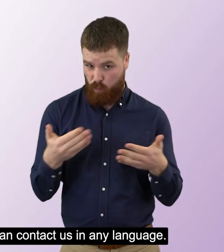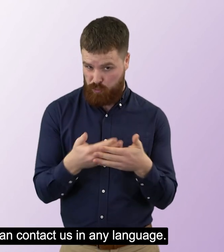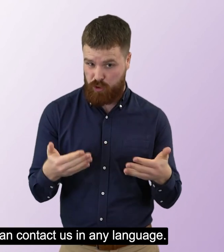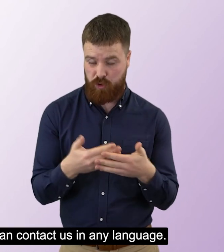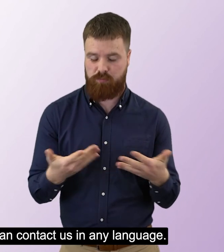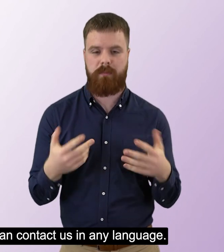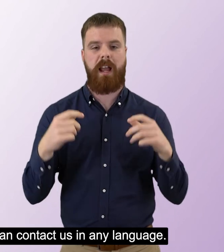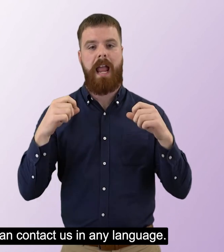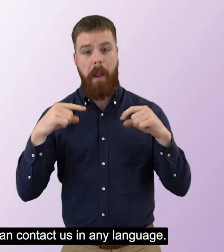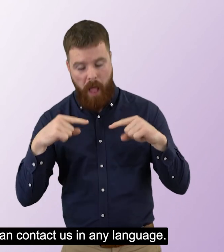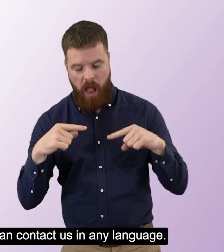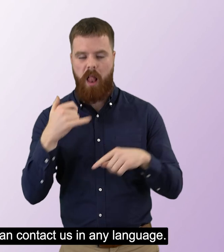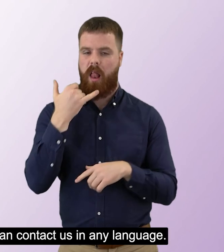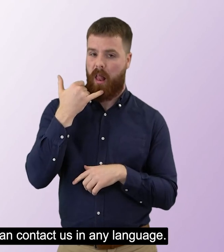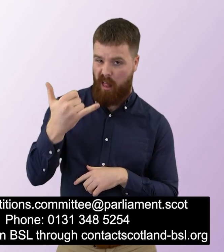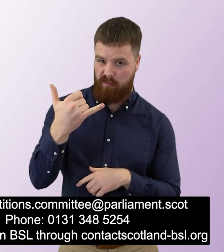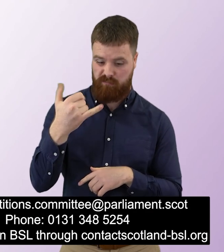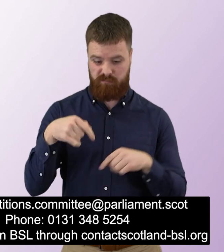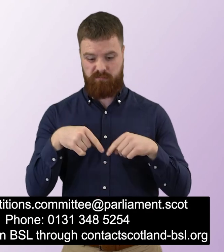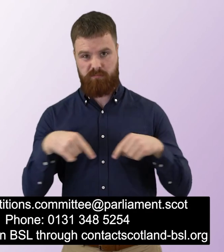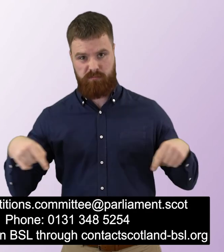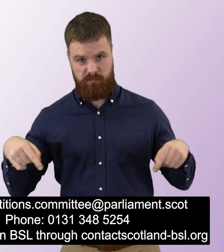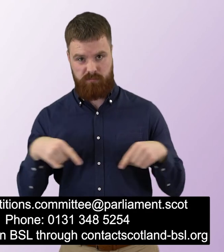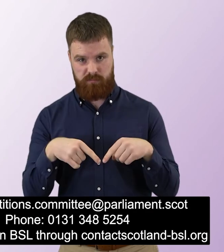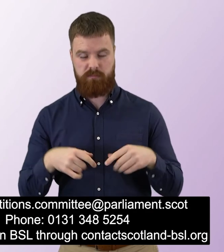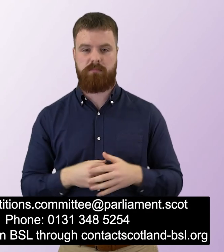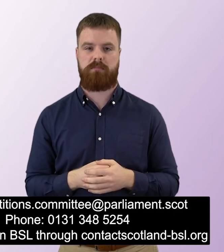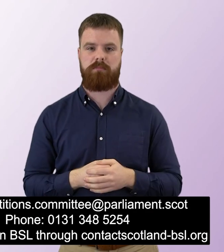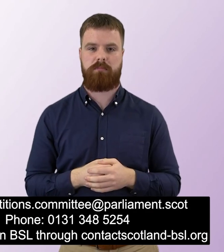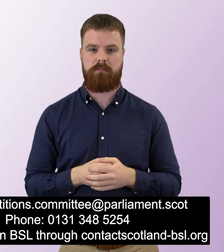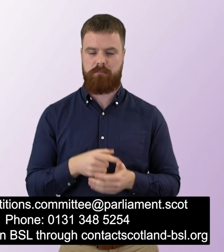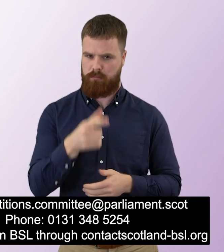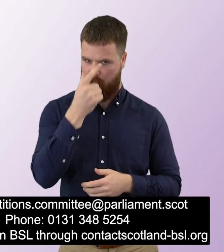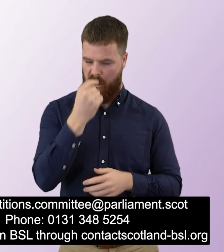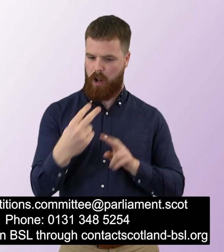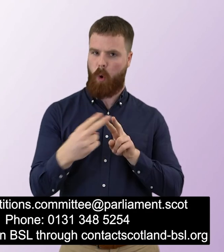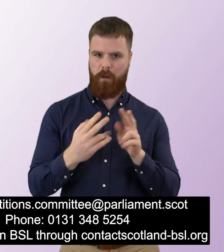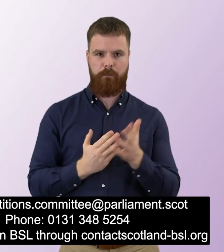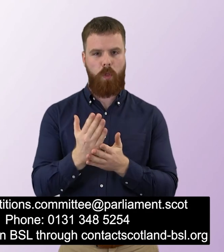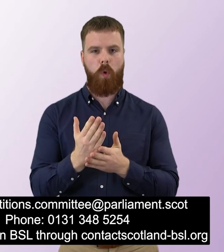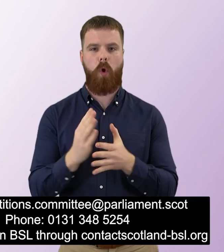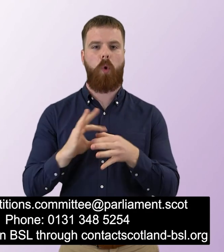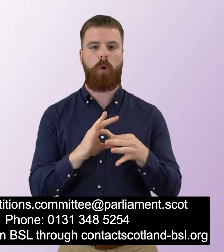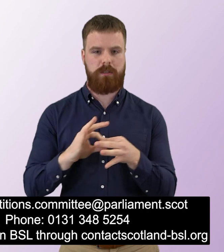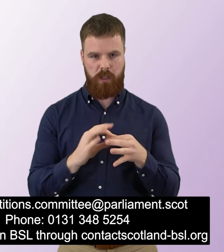any language. Email Petitions.committee at parliament.scot Phone